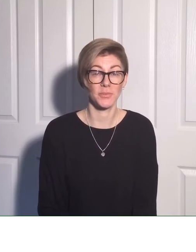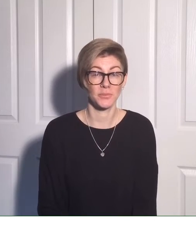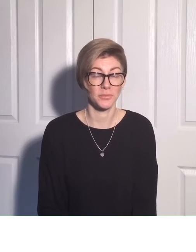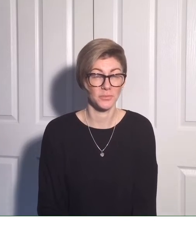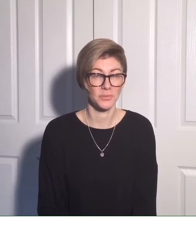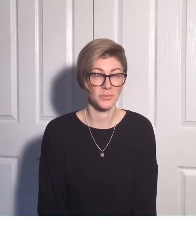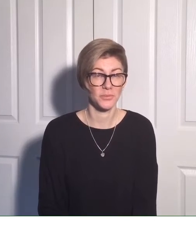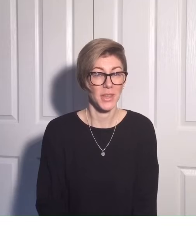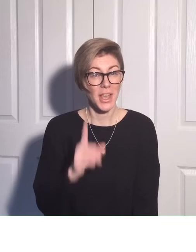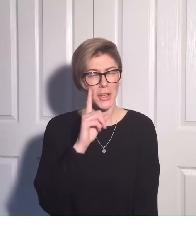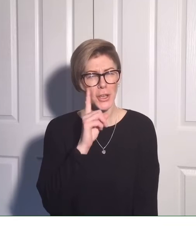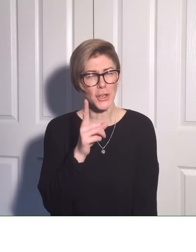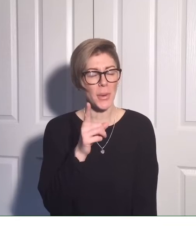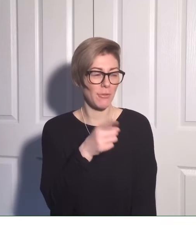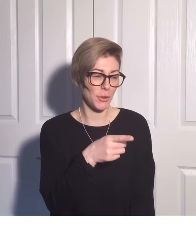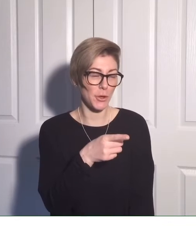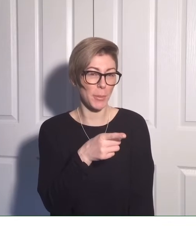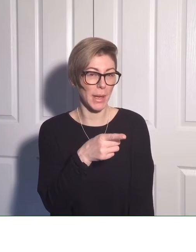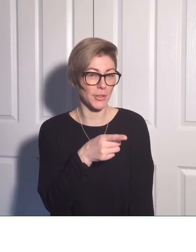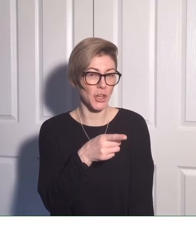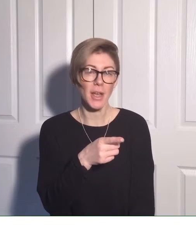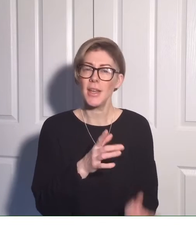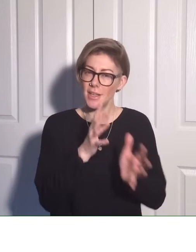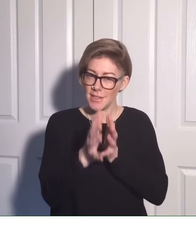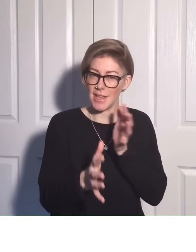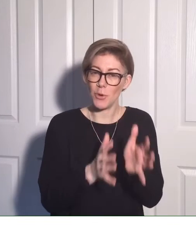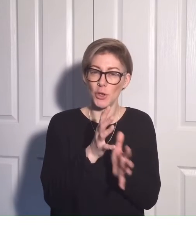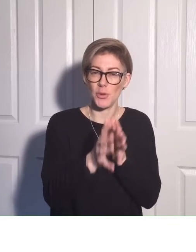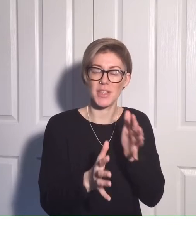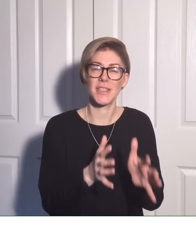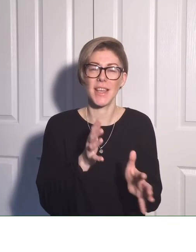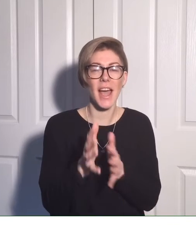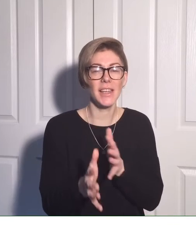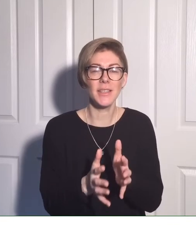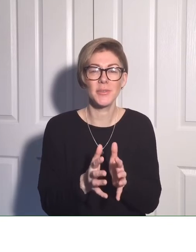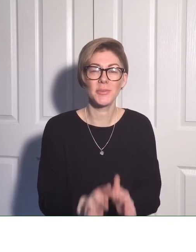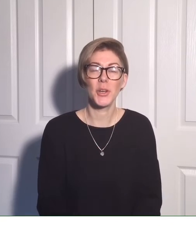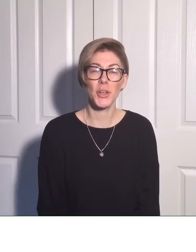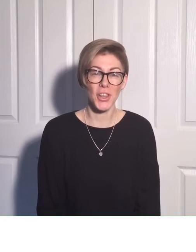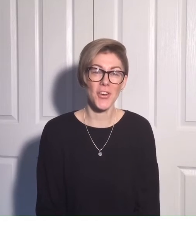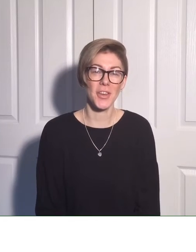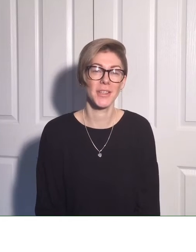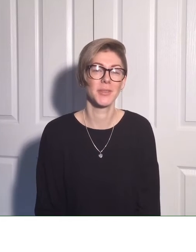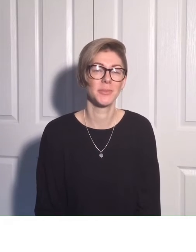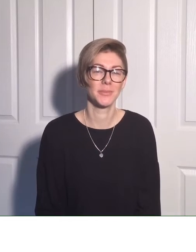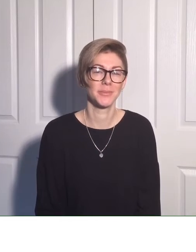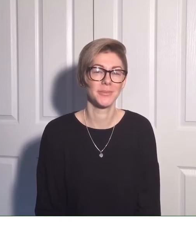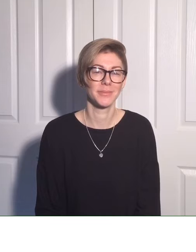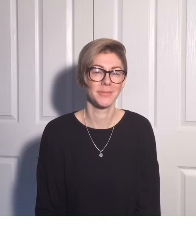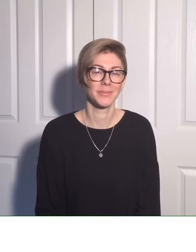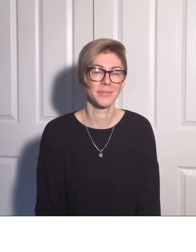kitchen. Can you have a look at the picture and see what you can sign? Good luck!